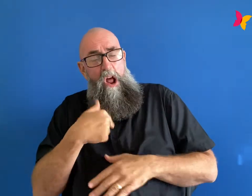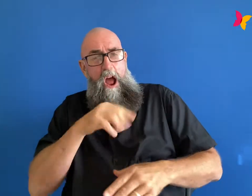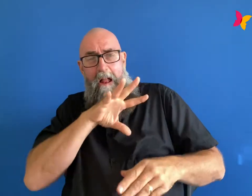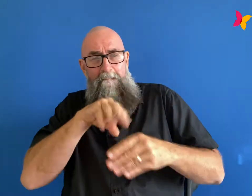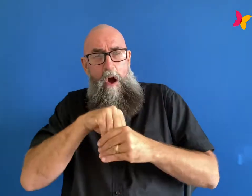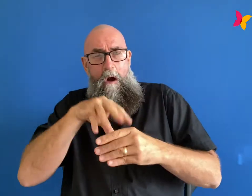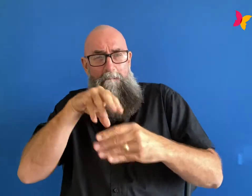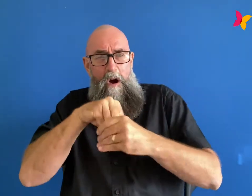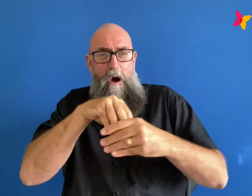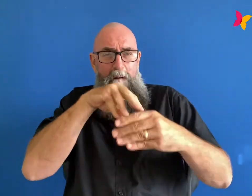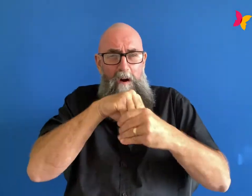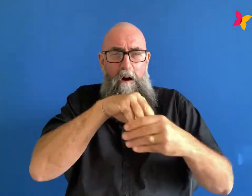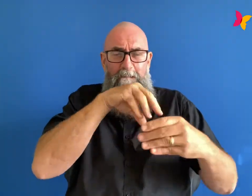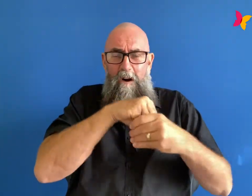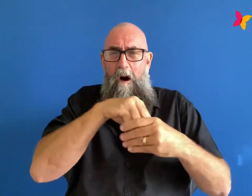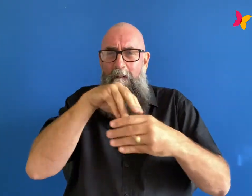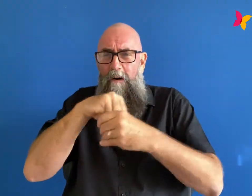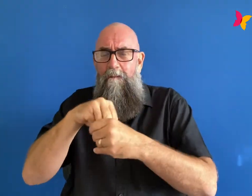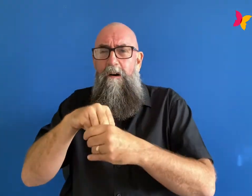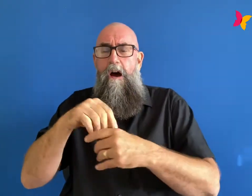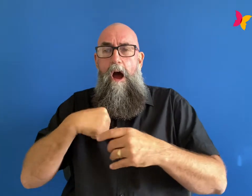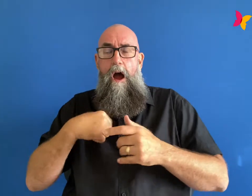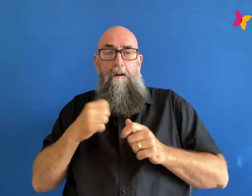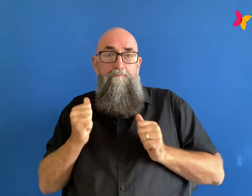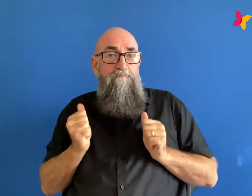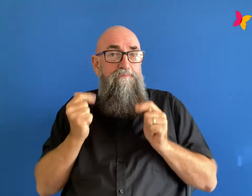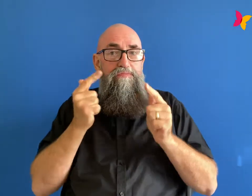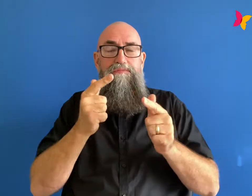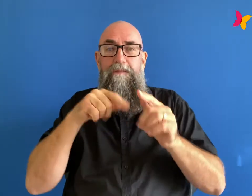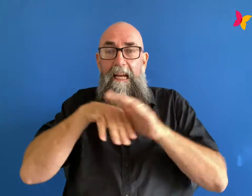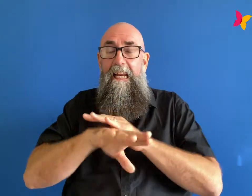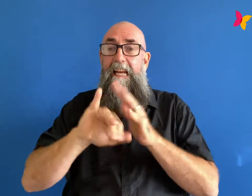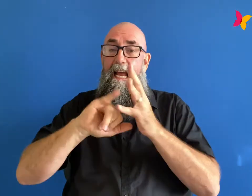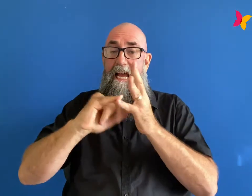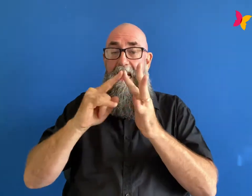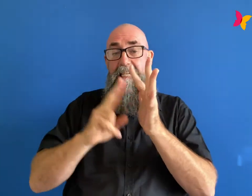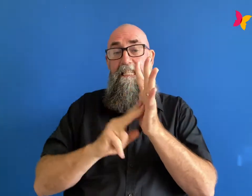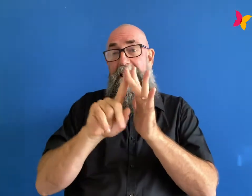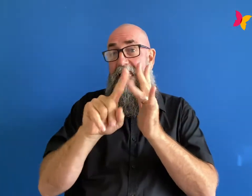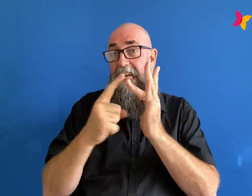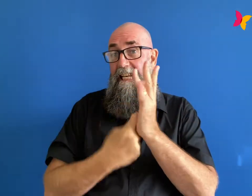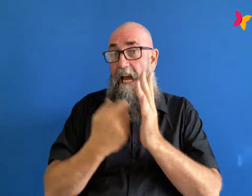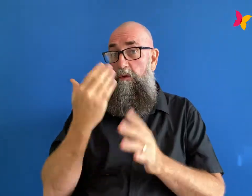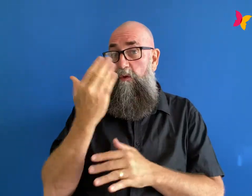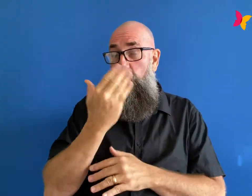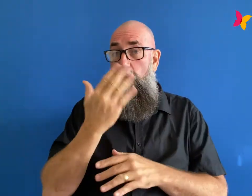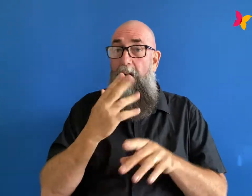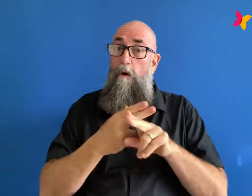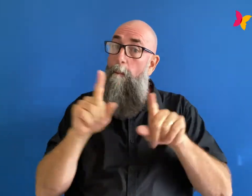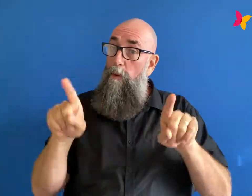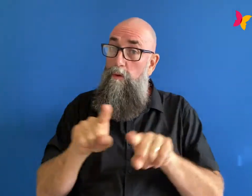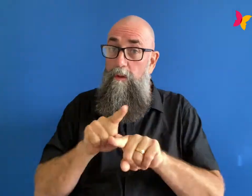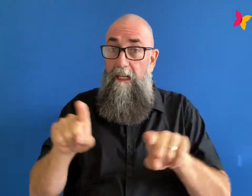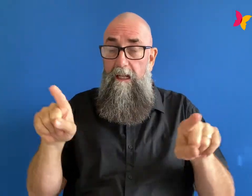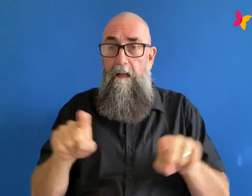when it got to the auditions for the senior school musical that was the first time that i didn't get into something